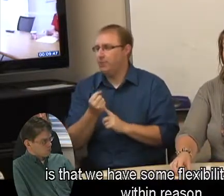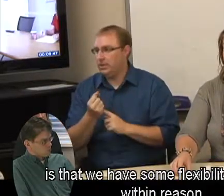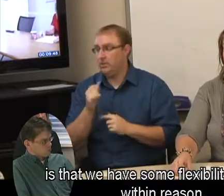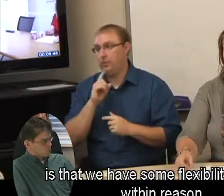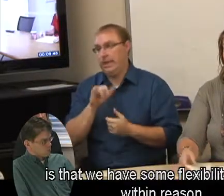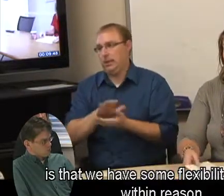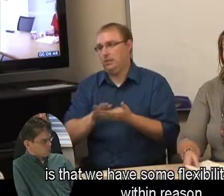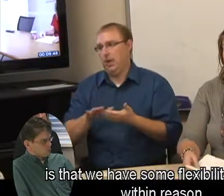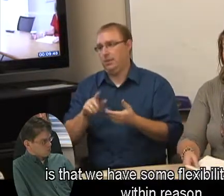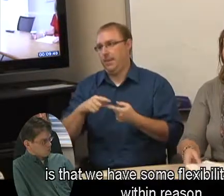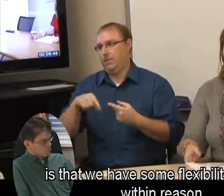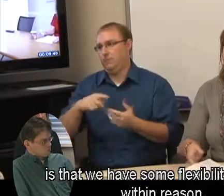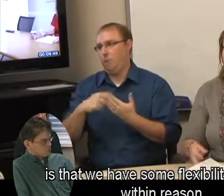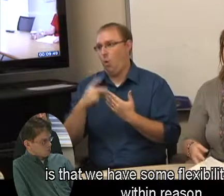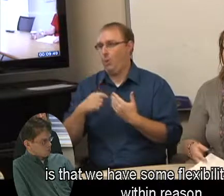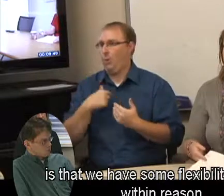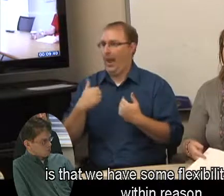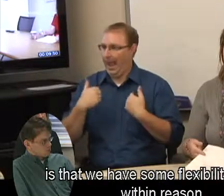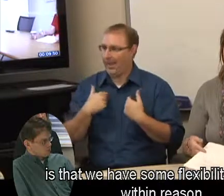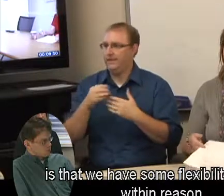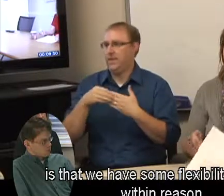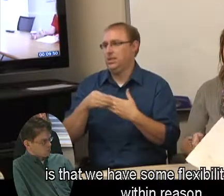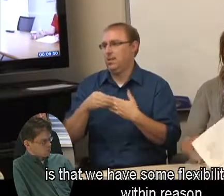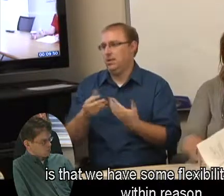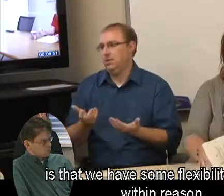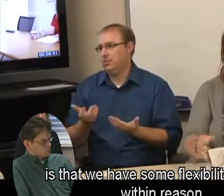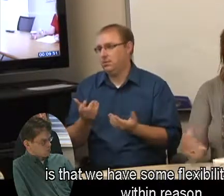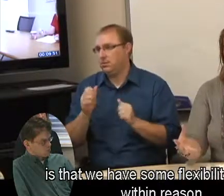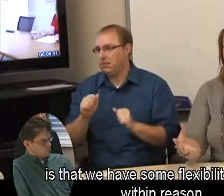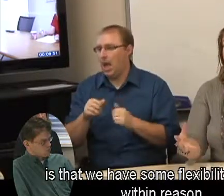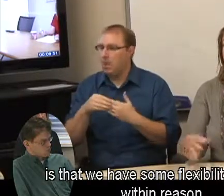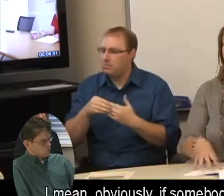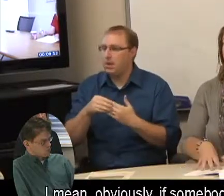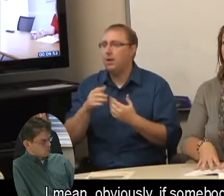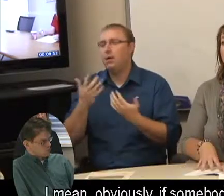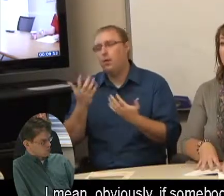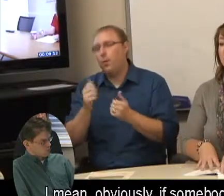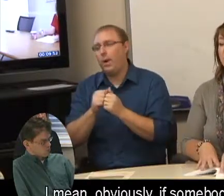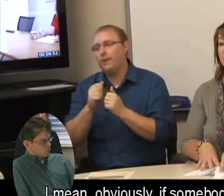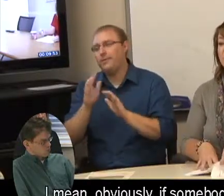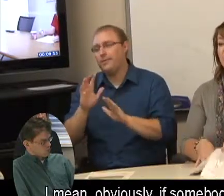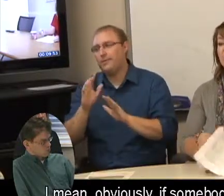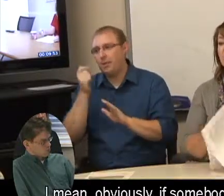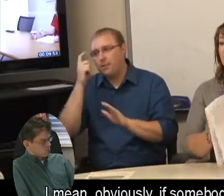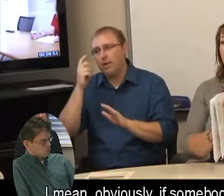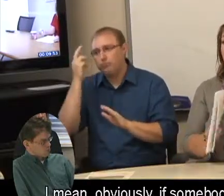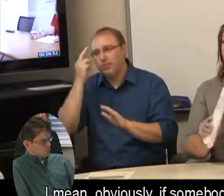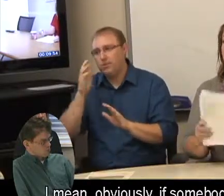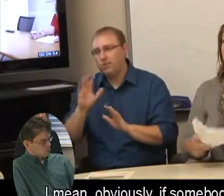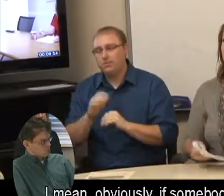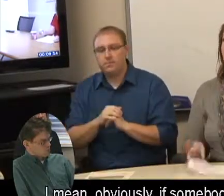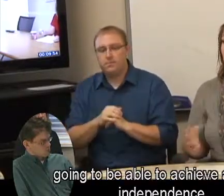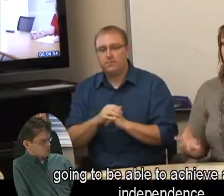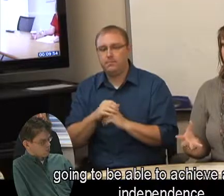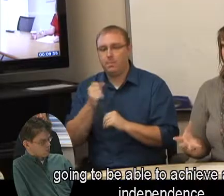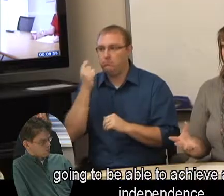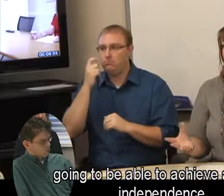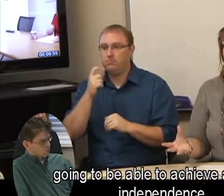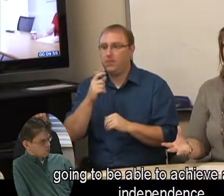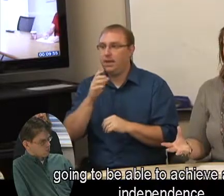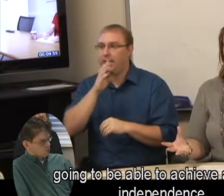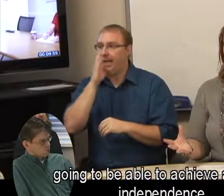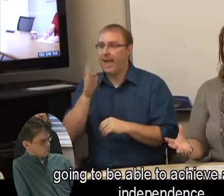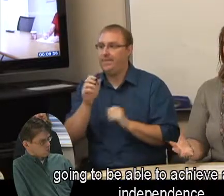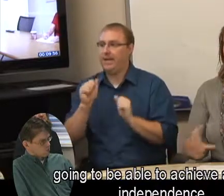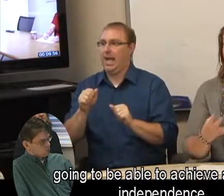program is that we have some flexibility with that within reason. I mean, obviously, if somebody is never going to be able to